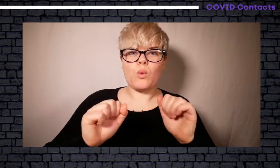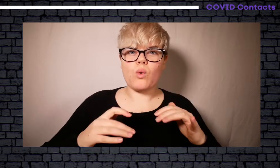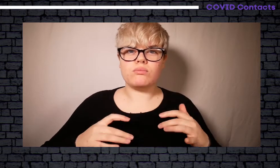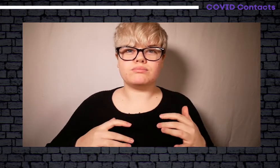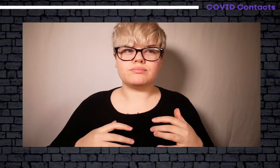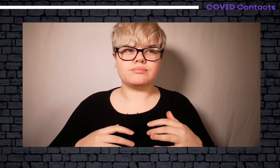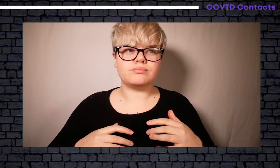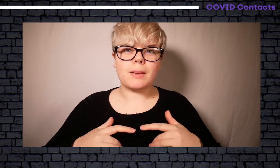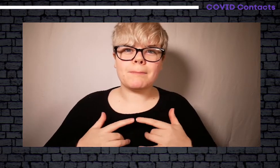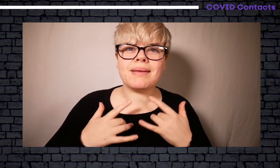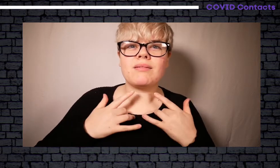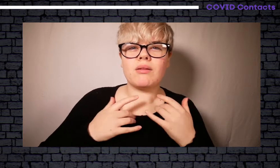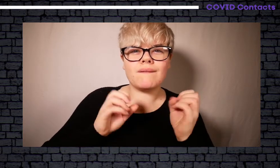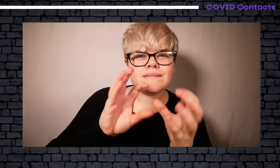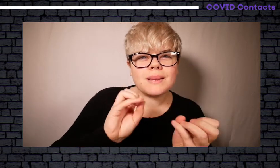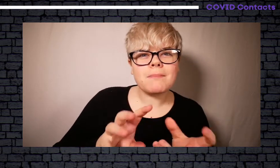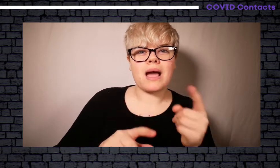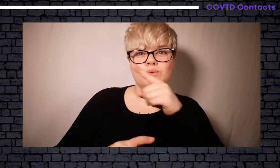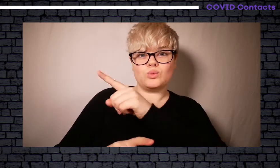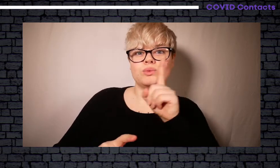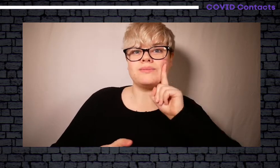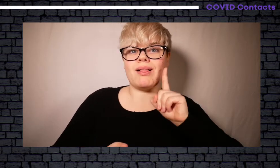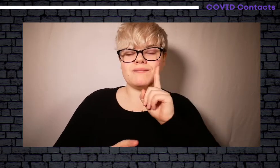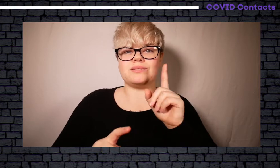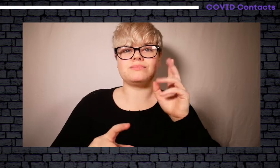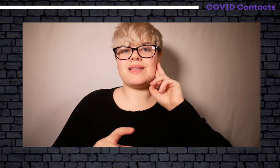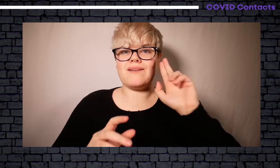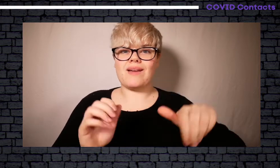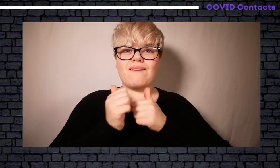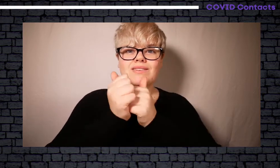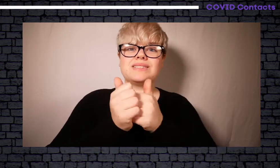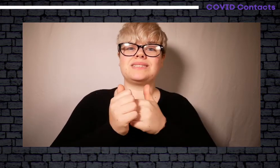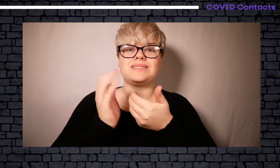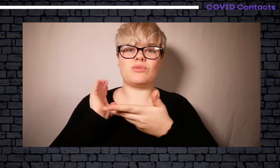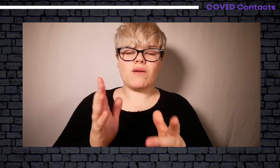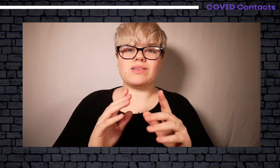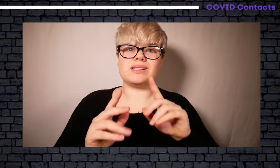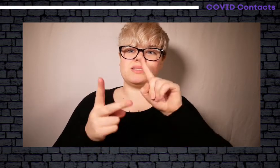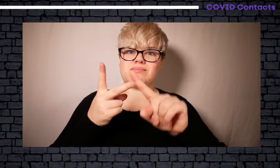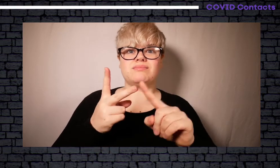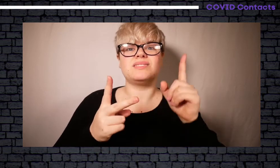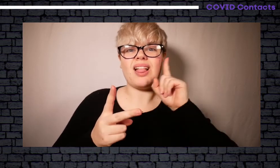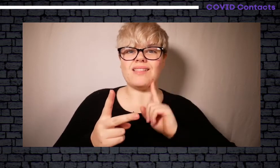to see how you can get involved with giving feedback to Southford CCG.